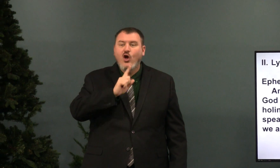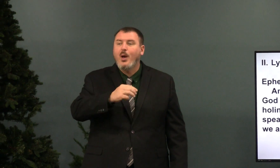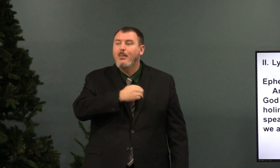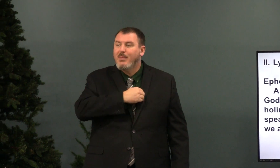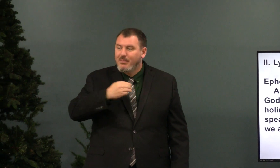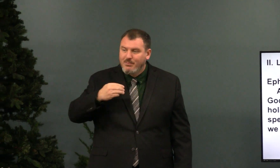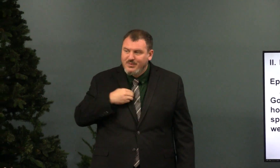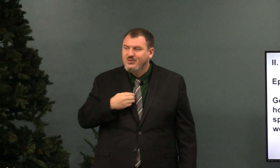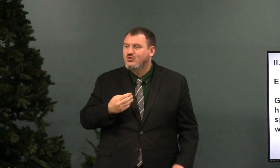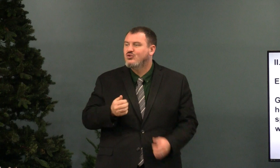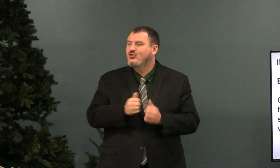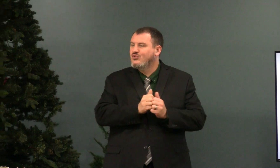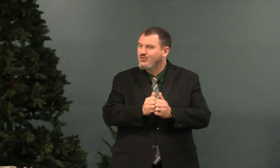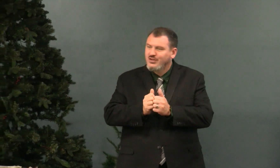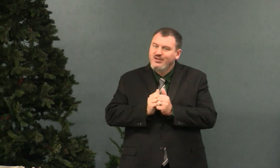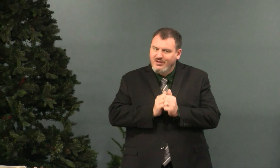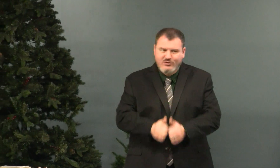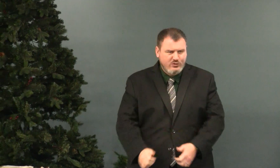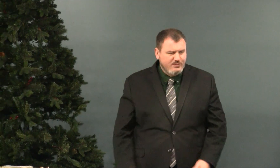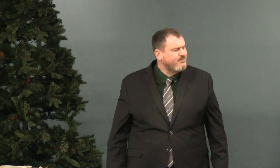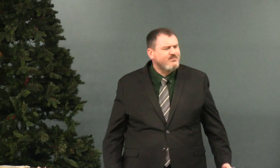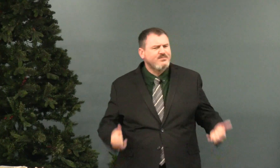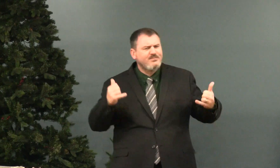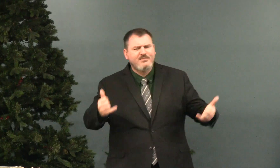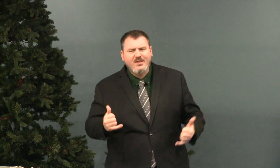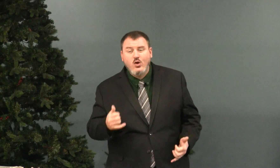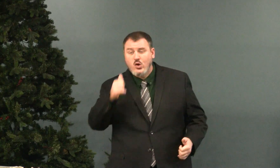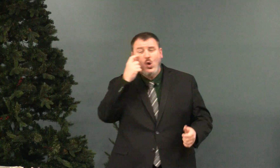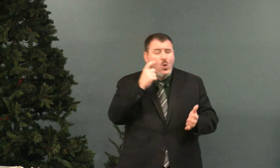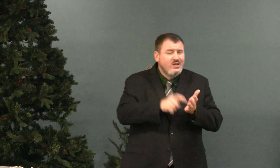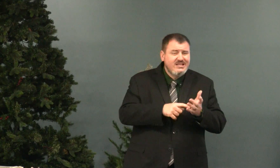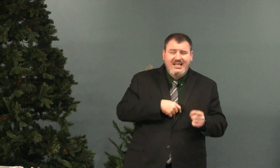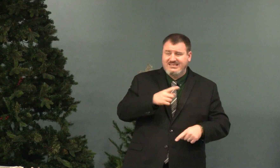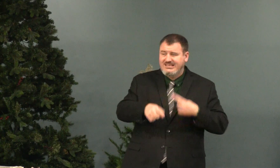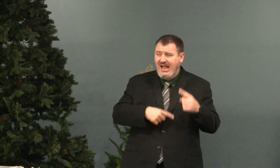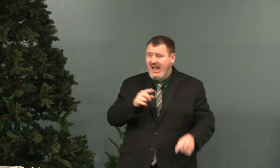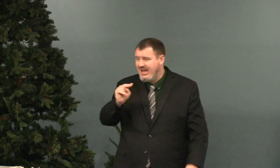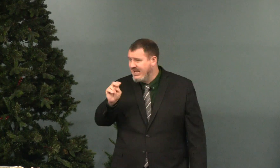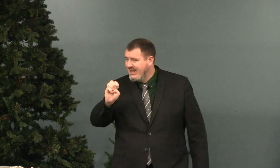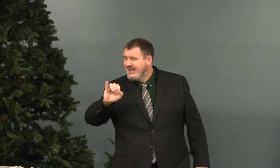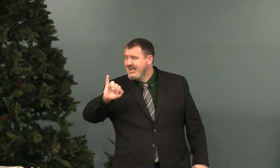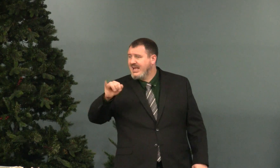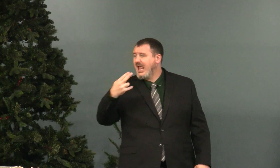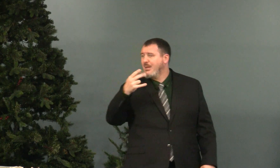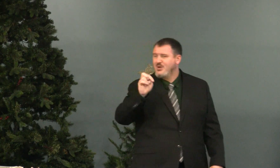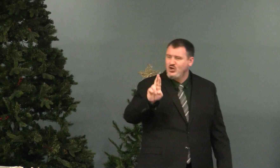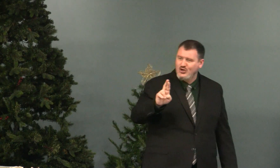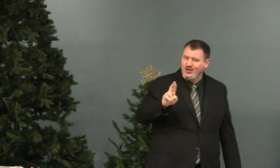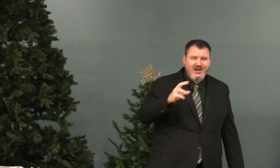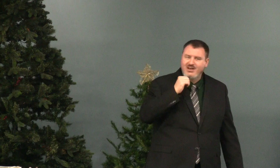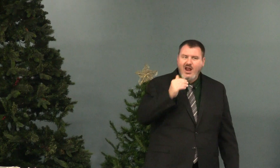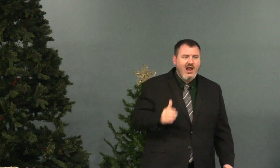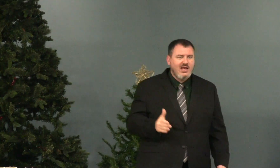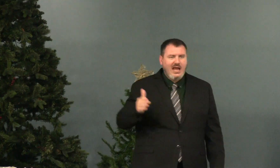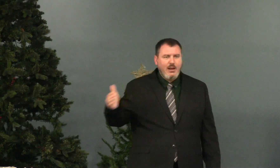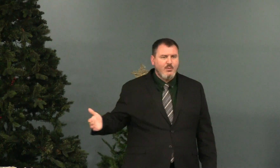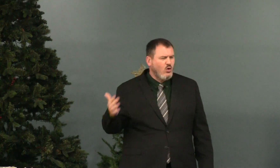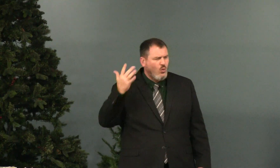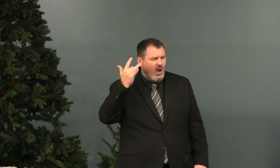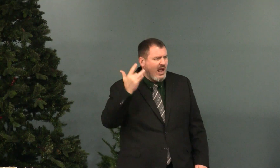for we are members one of another. Now, notice that I'm spelling